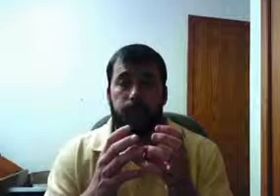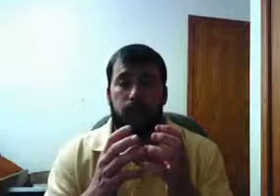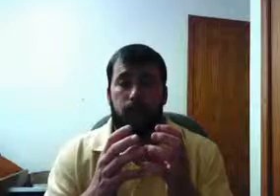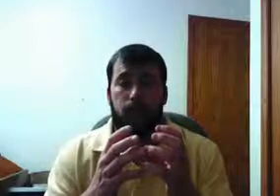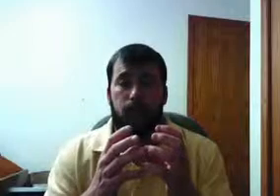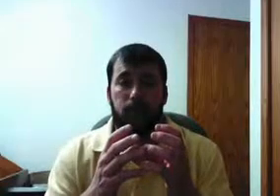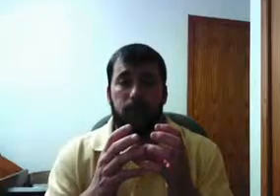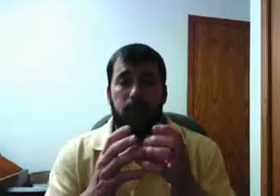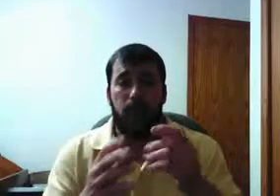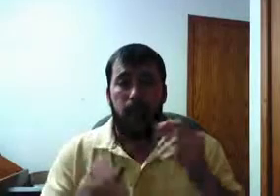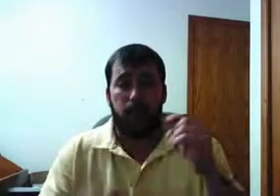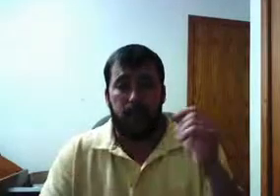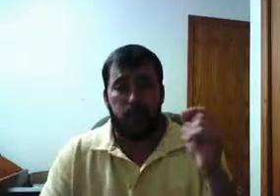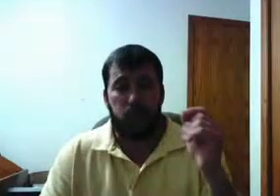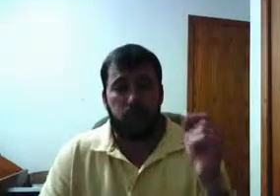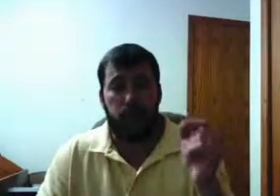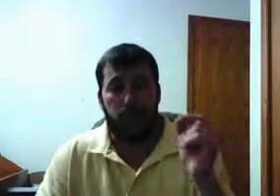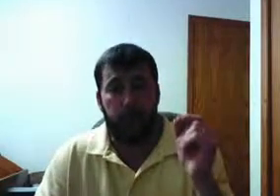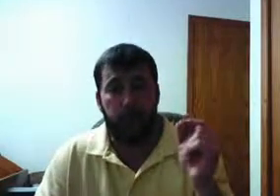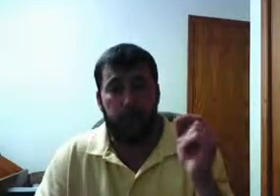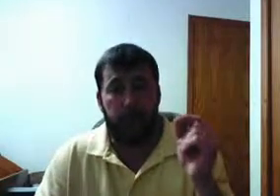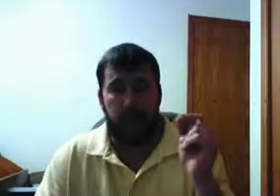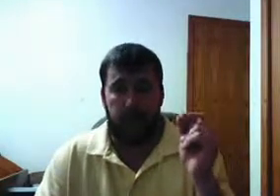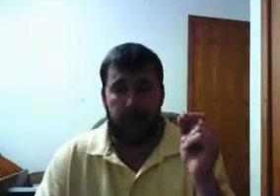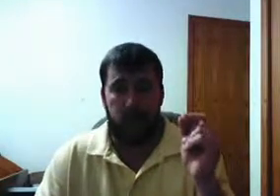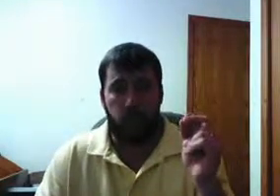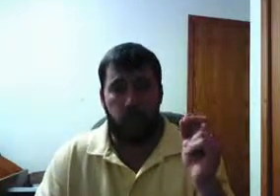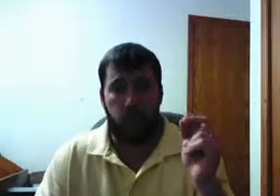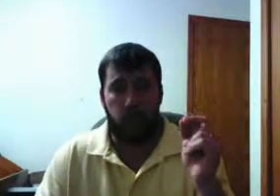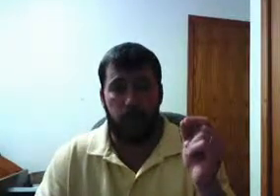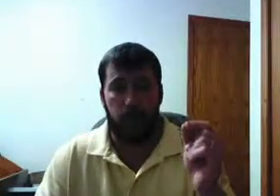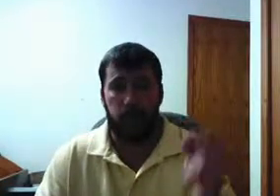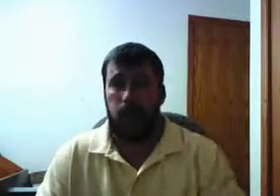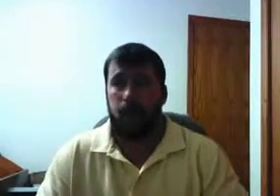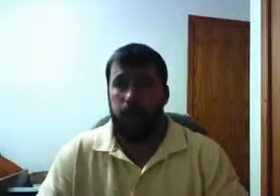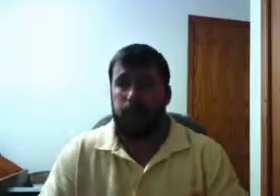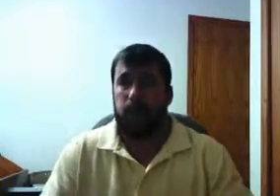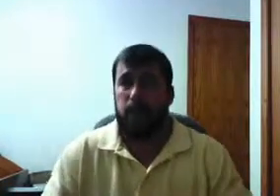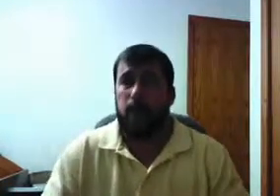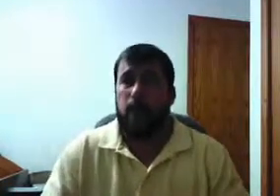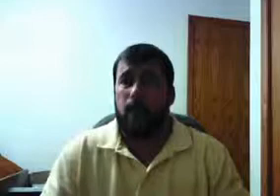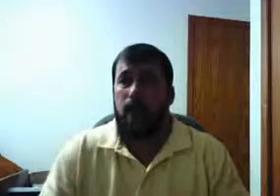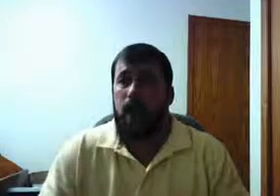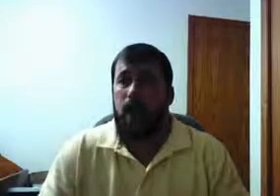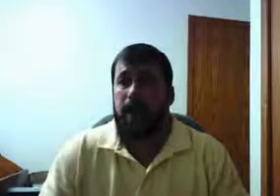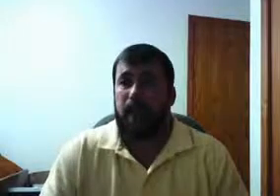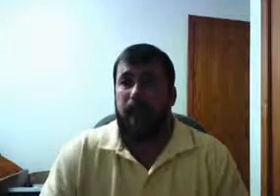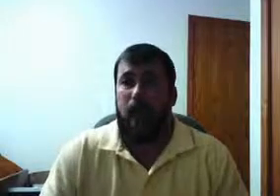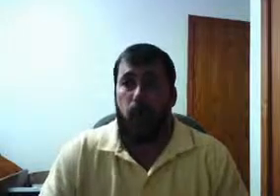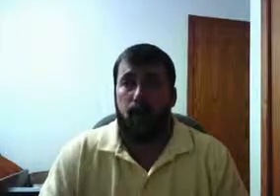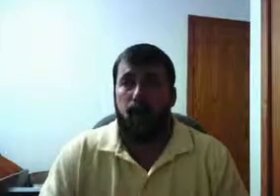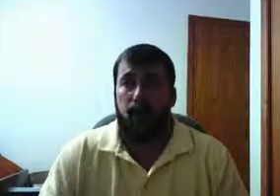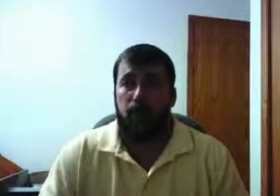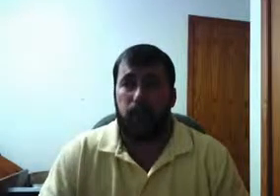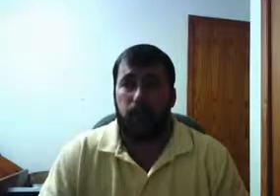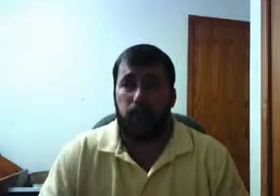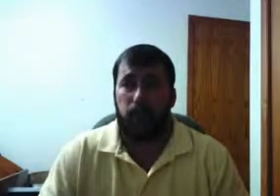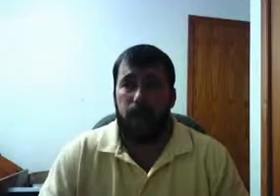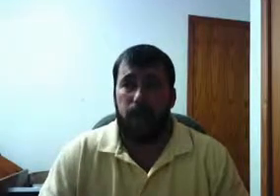You see? By the stroke of a frigging pen, he ruined it all. Well, let's move on. He says, a great industrial nation is